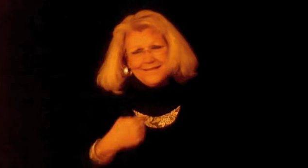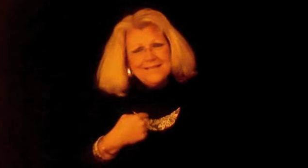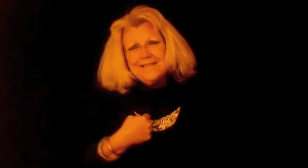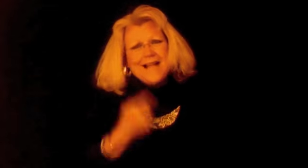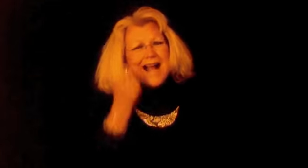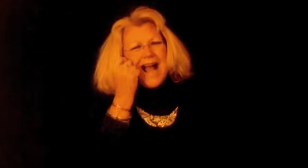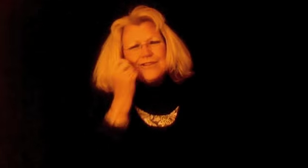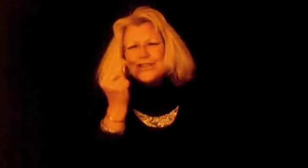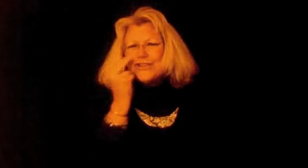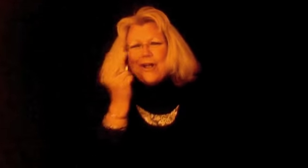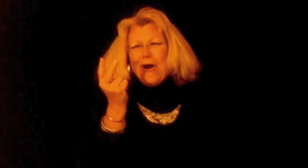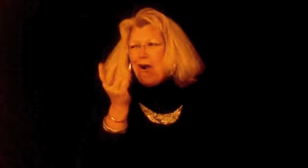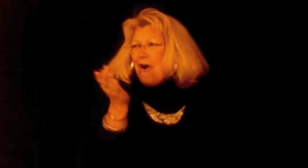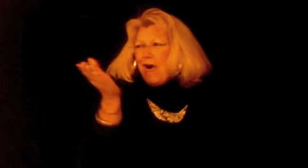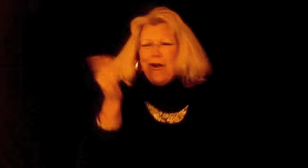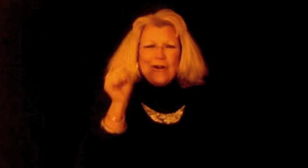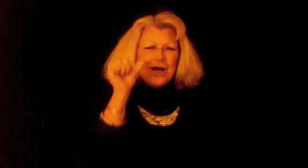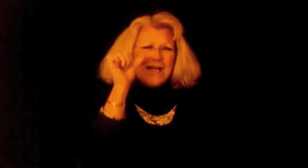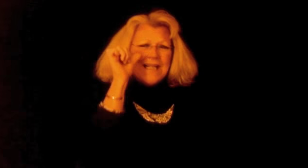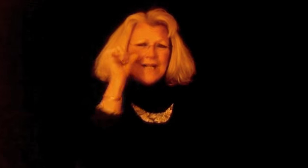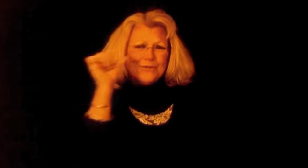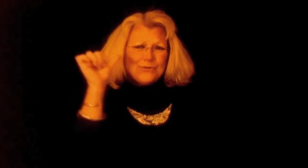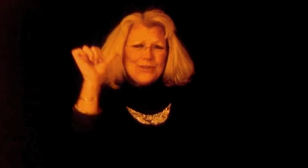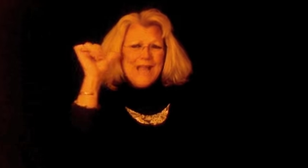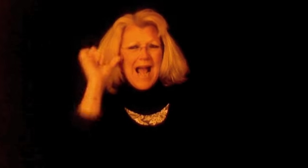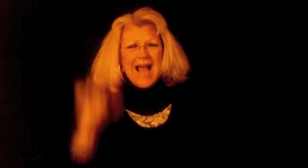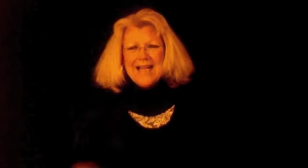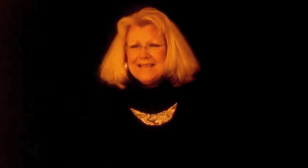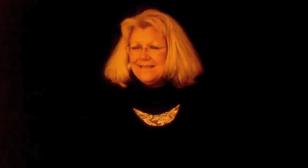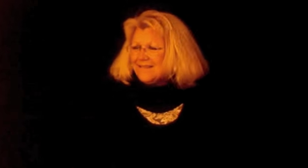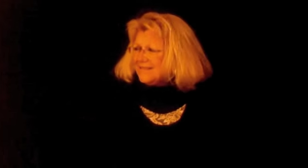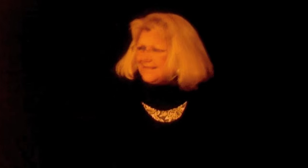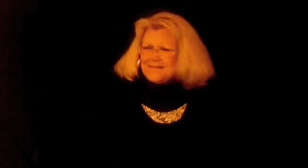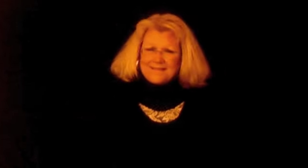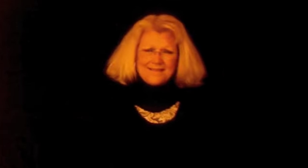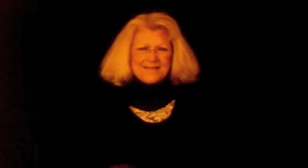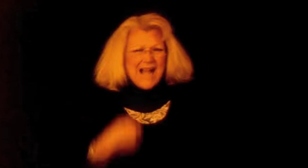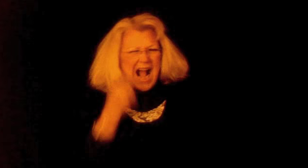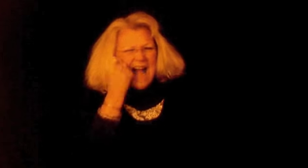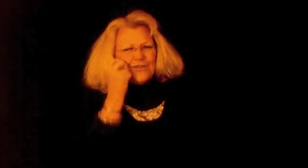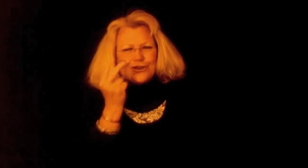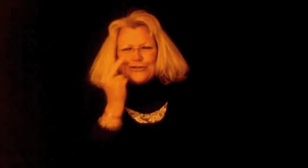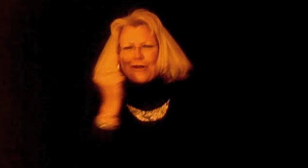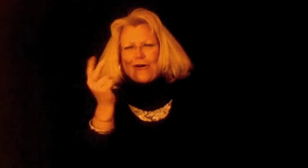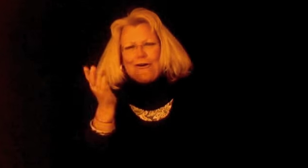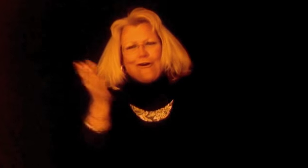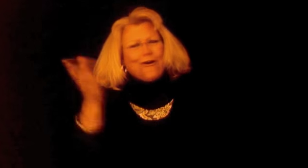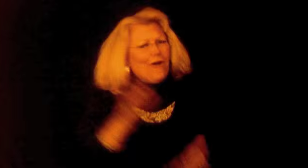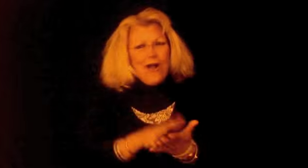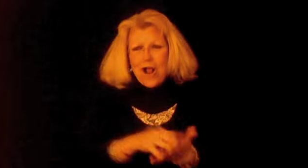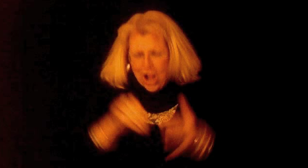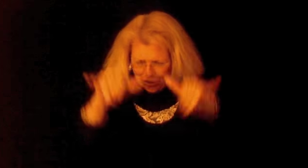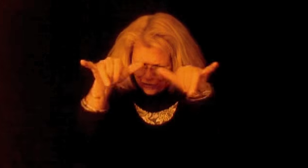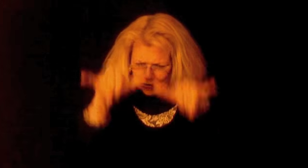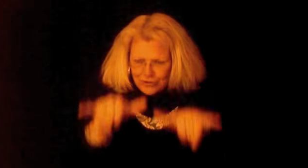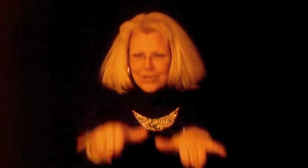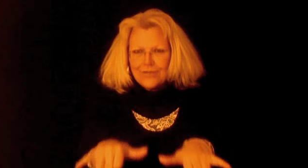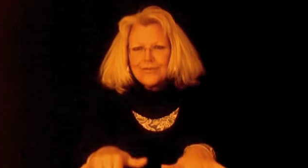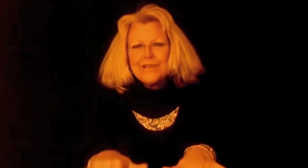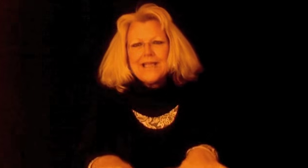I just saw her Yesterday I just saw her Learn how to